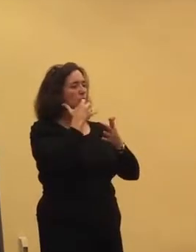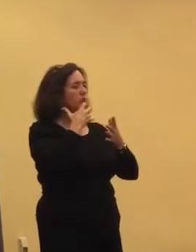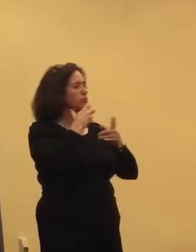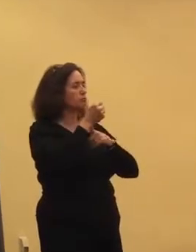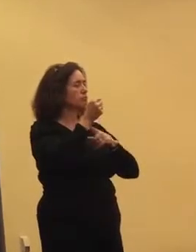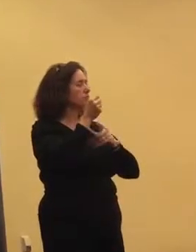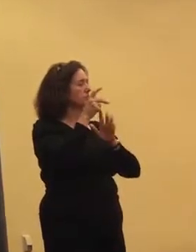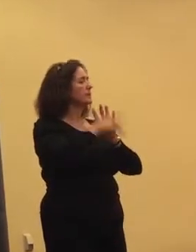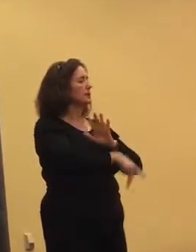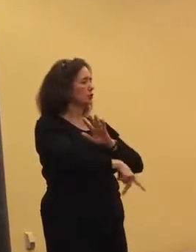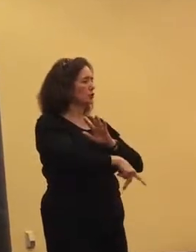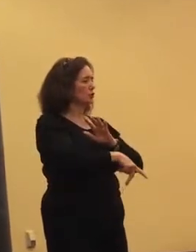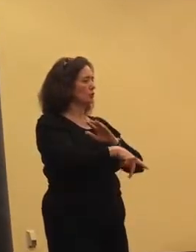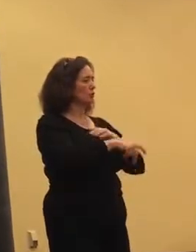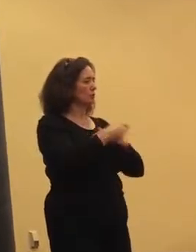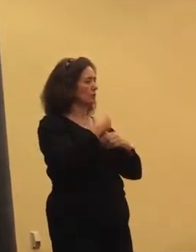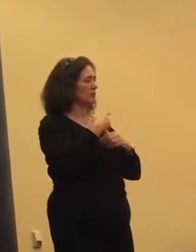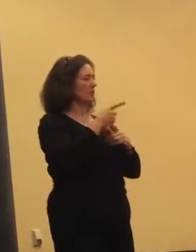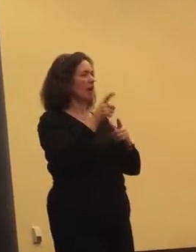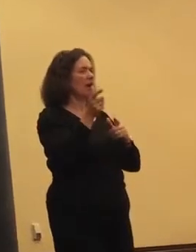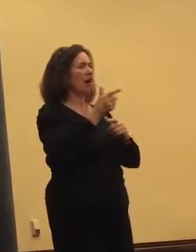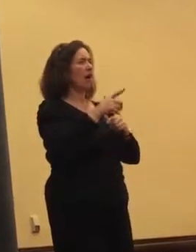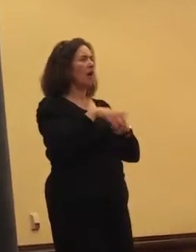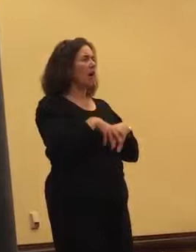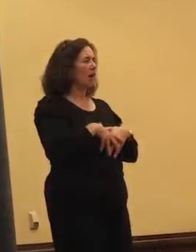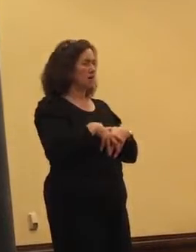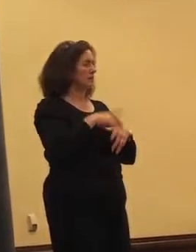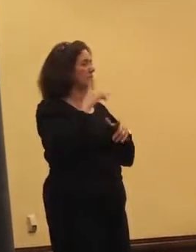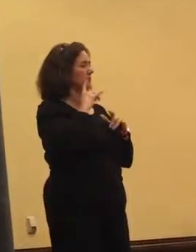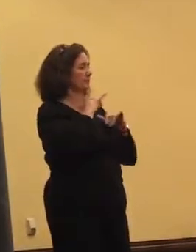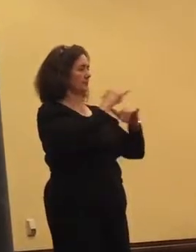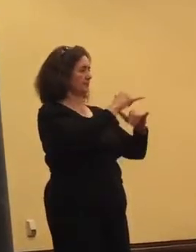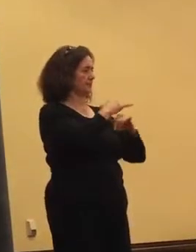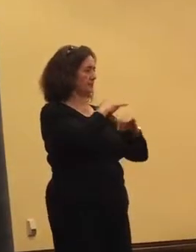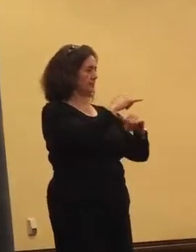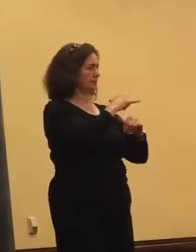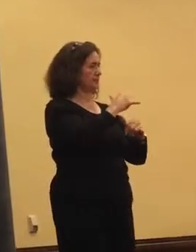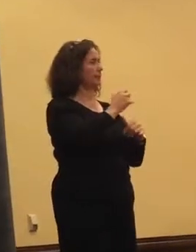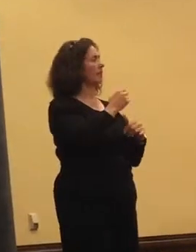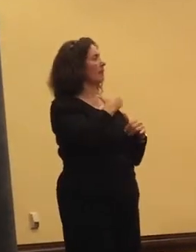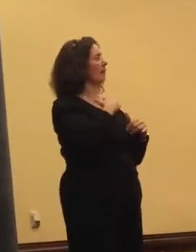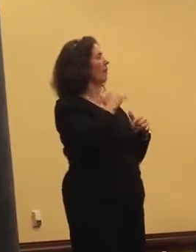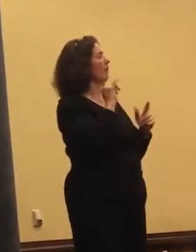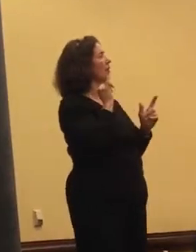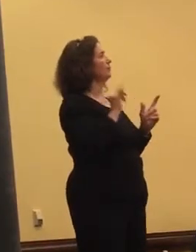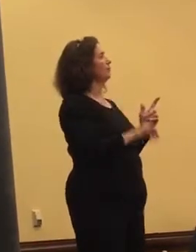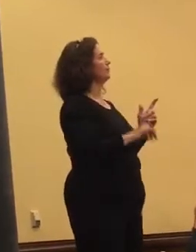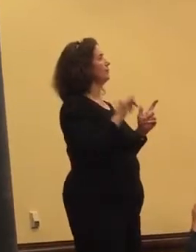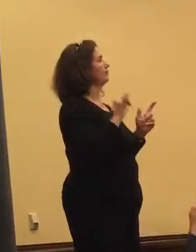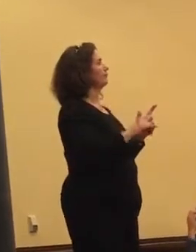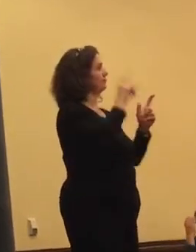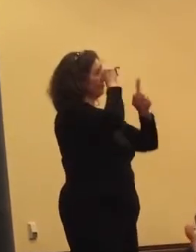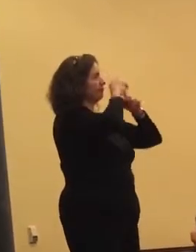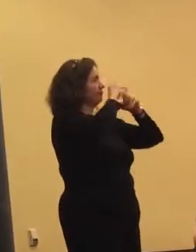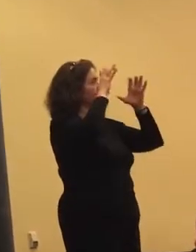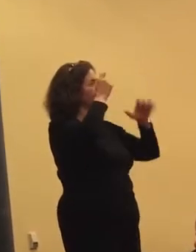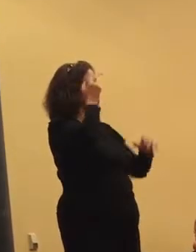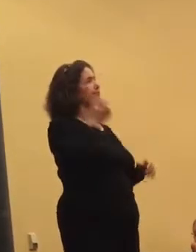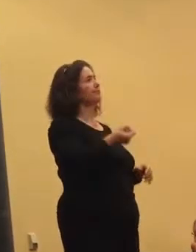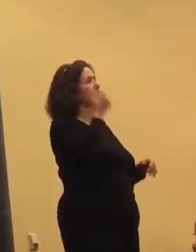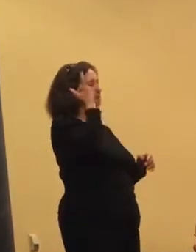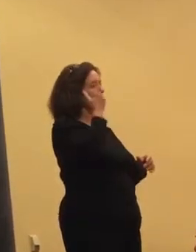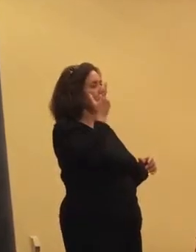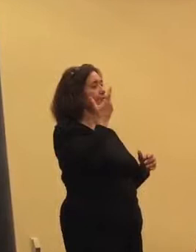Yeah, that's pretty much my reaction. I was slowly comprehending that perhaps